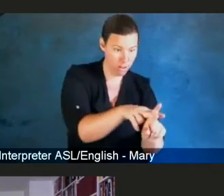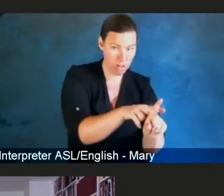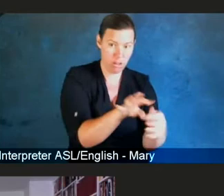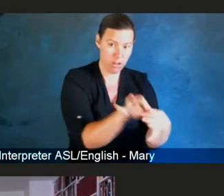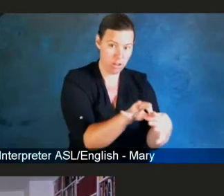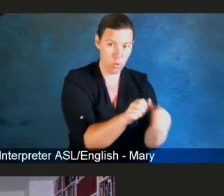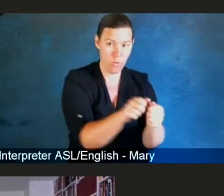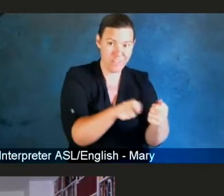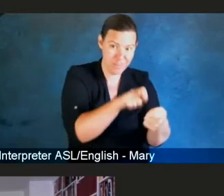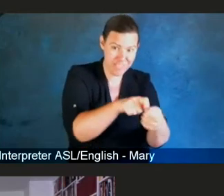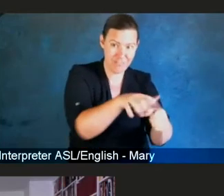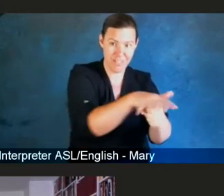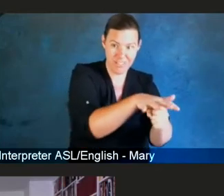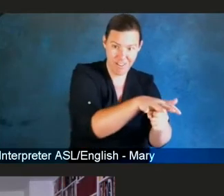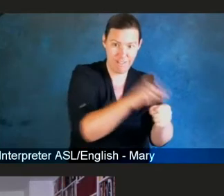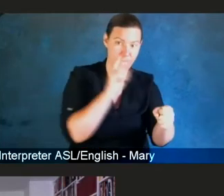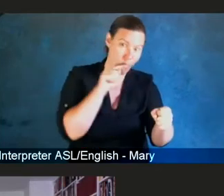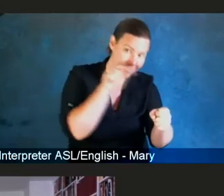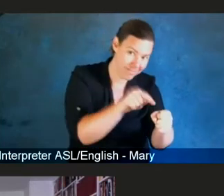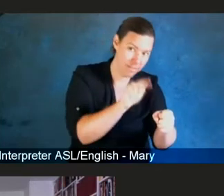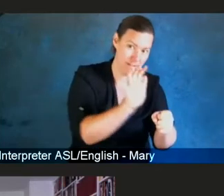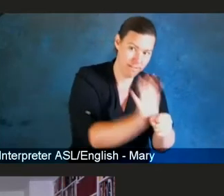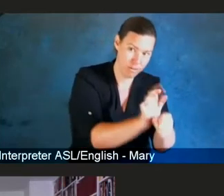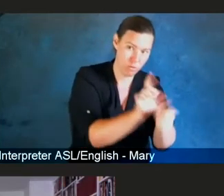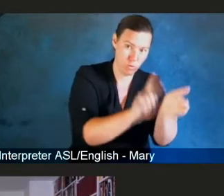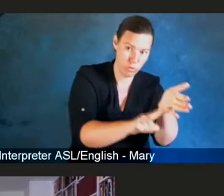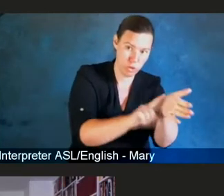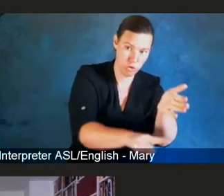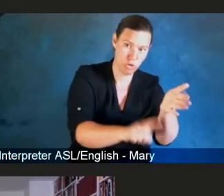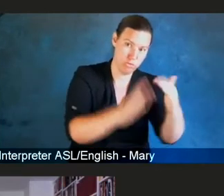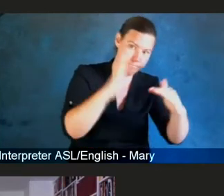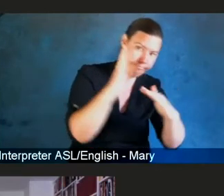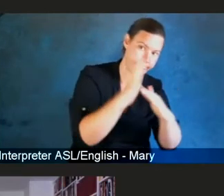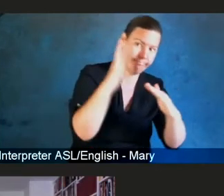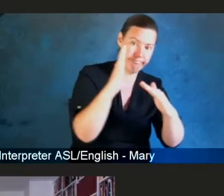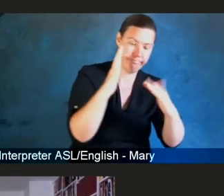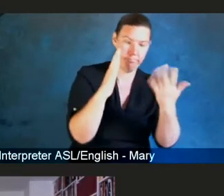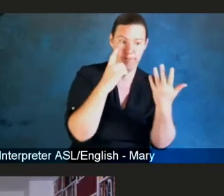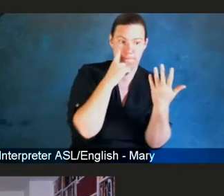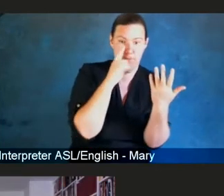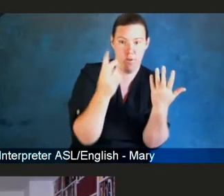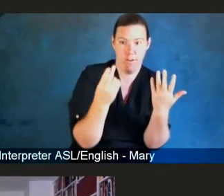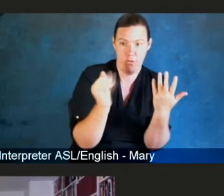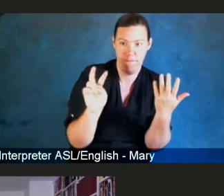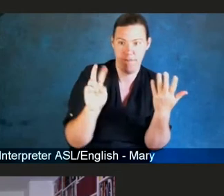clinical research of potential AIDS drugs.